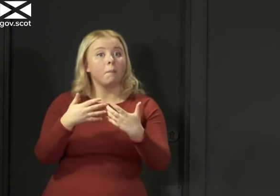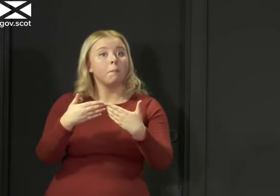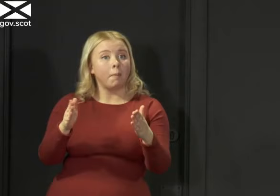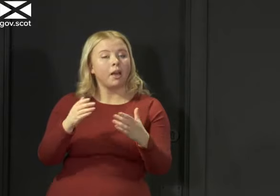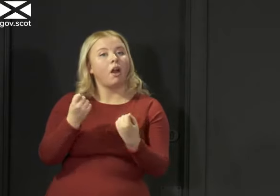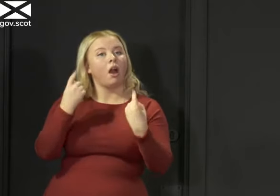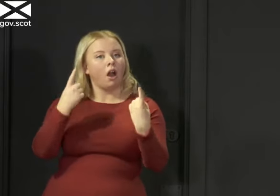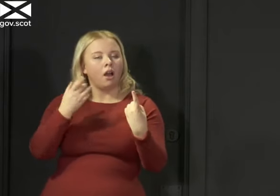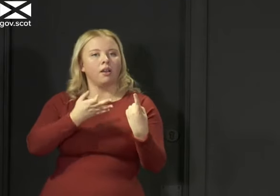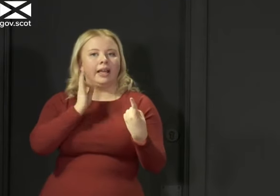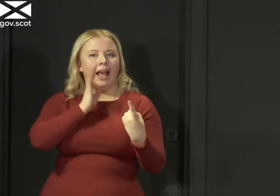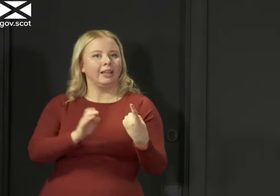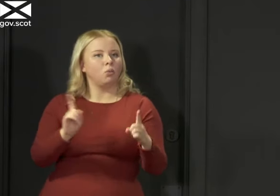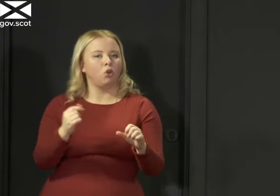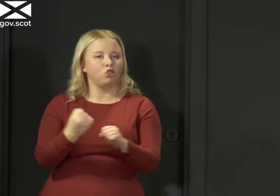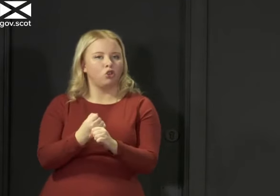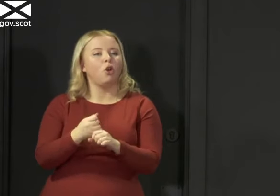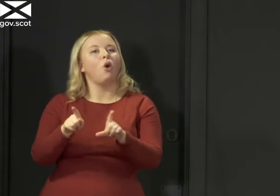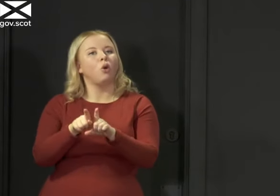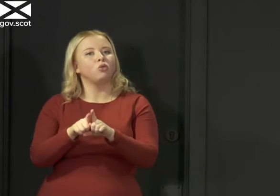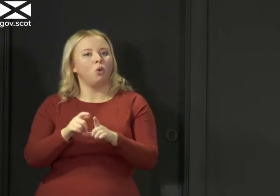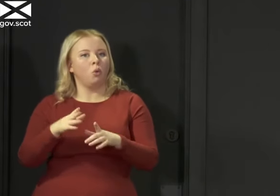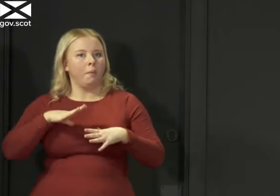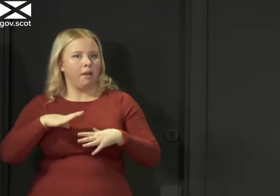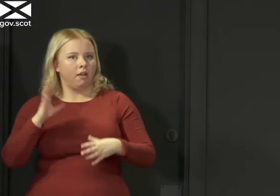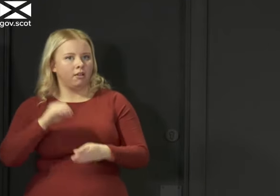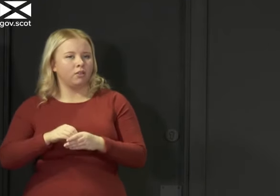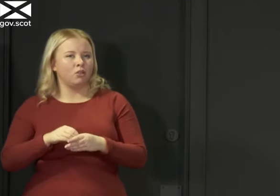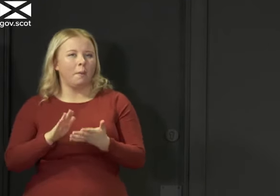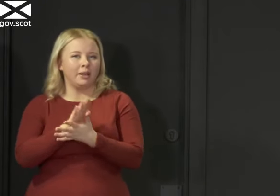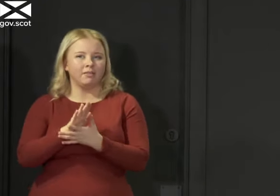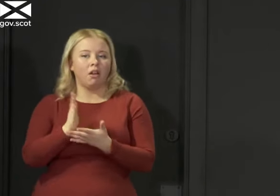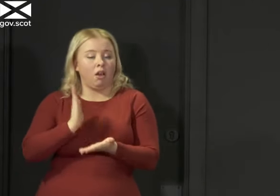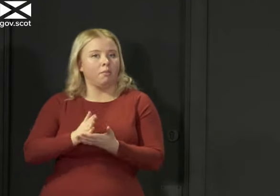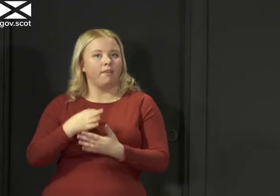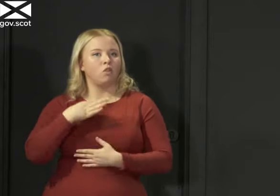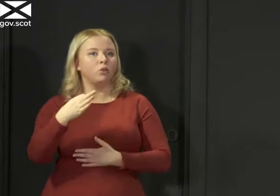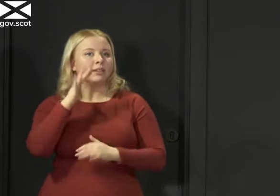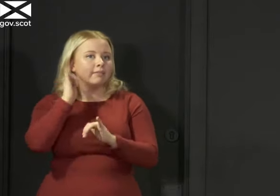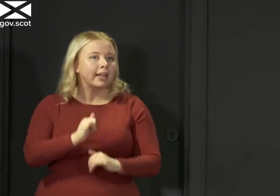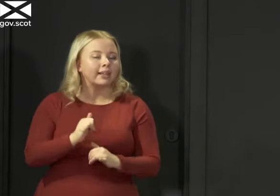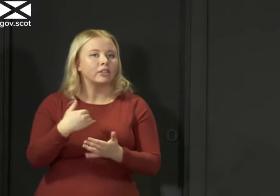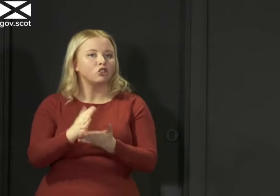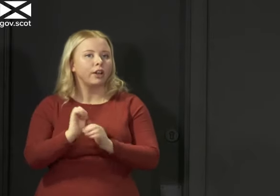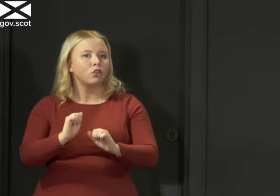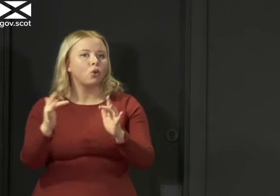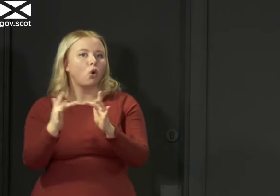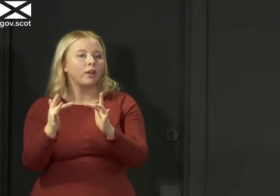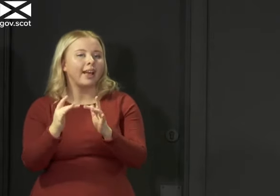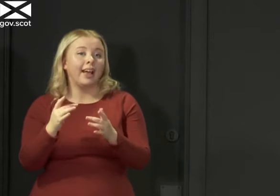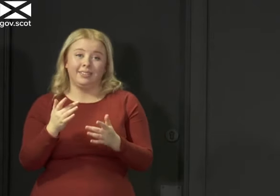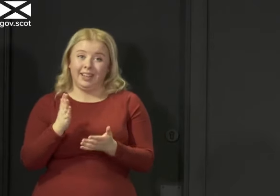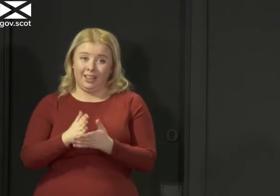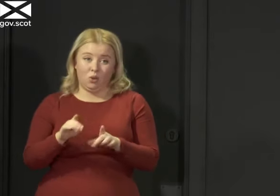and are prepared to do it, both in coming forward for testing, sharing details of your contacts, and being willing to isolate for